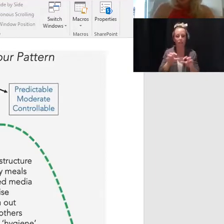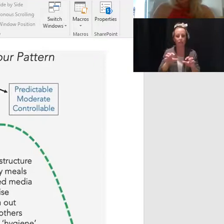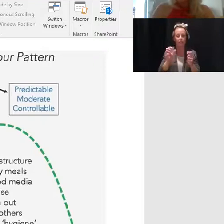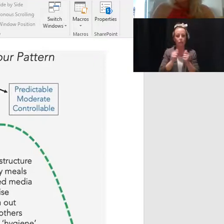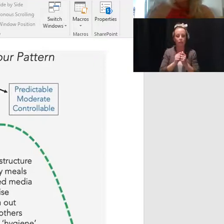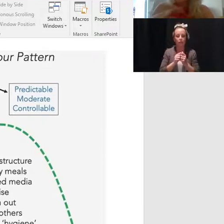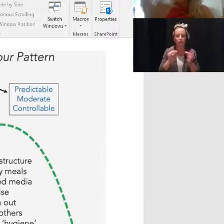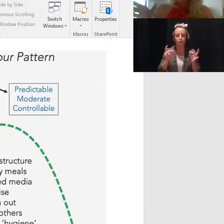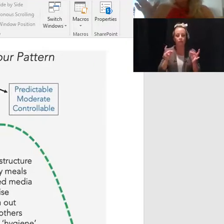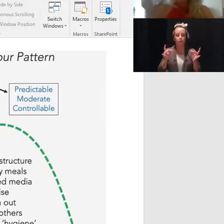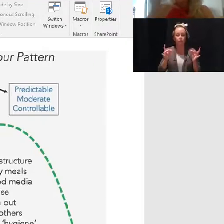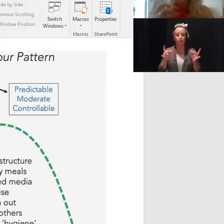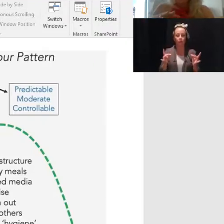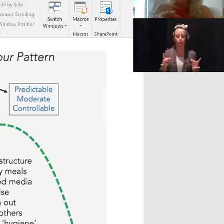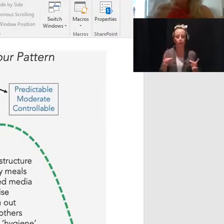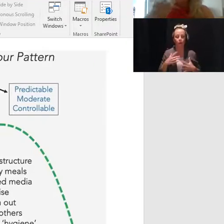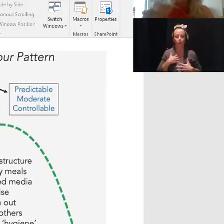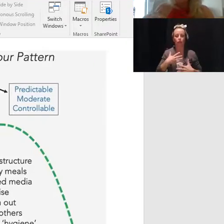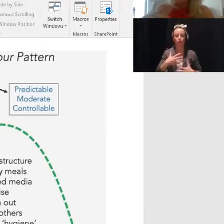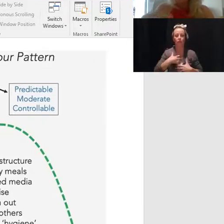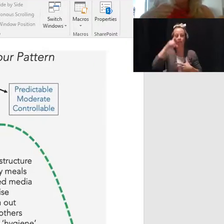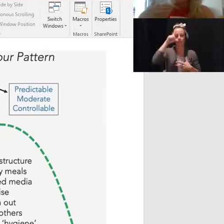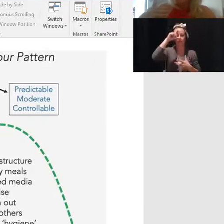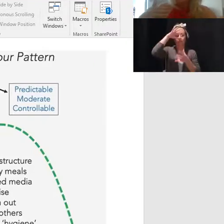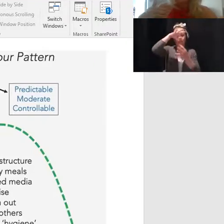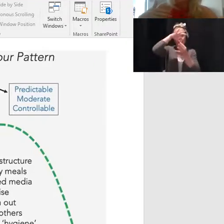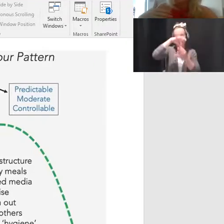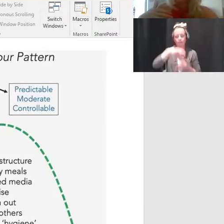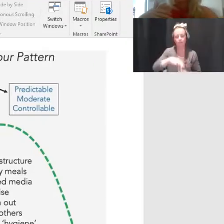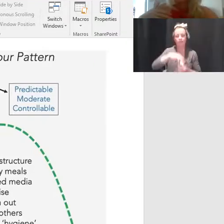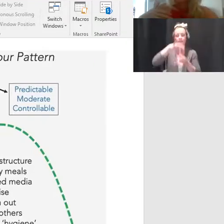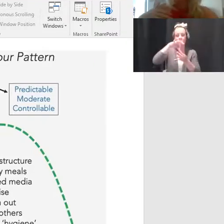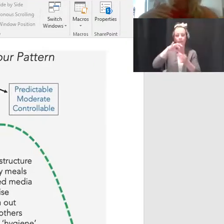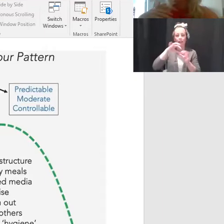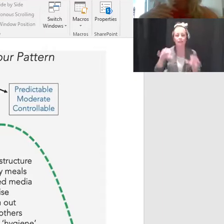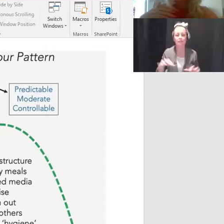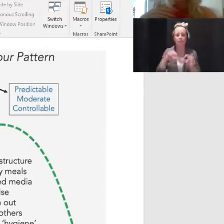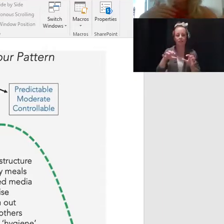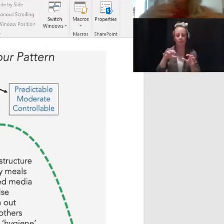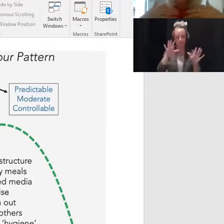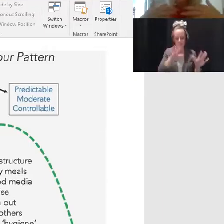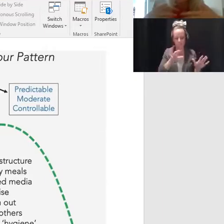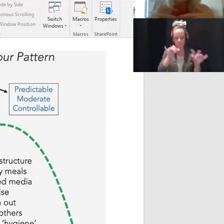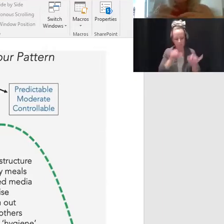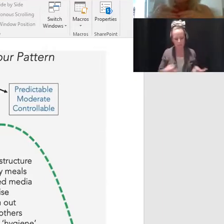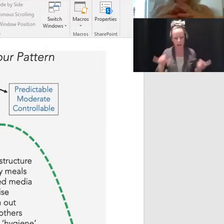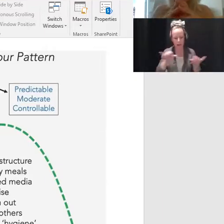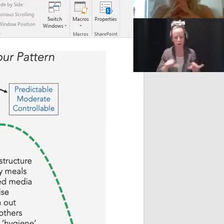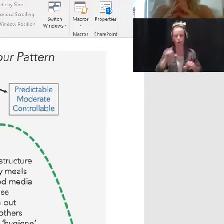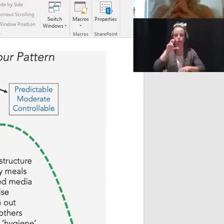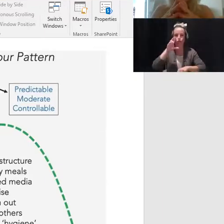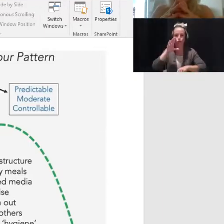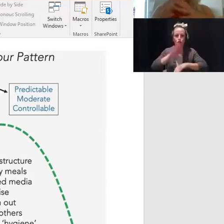and or patterned rhythmic activity and moving. What I'm talking about here